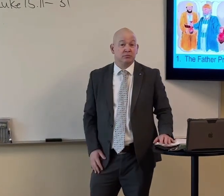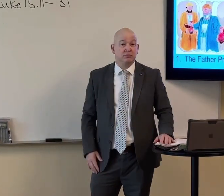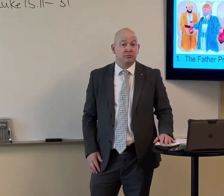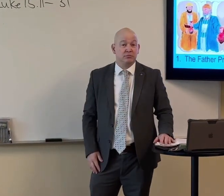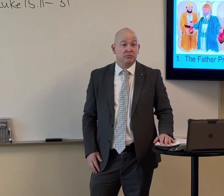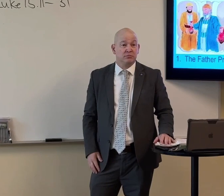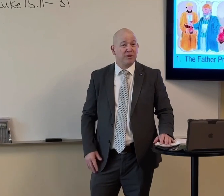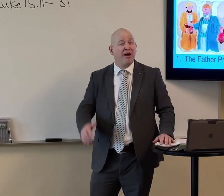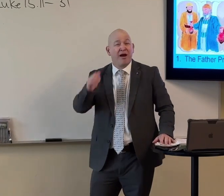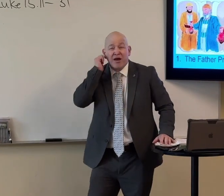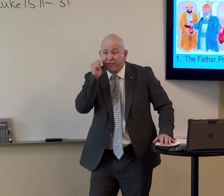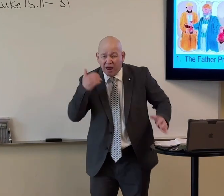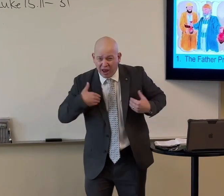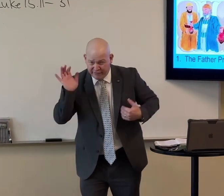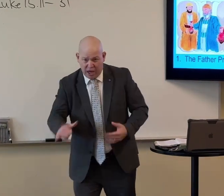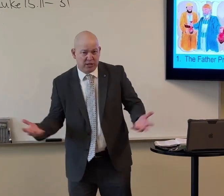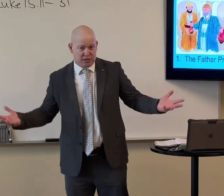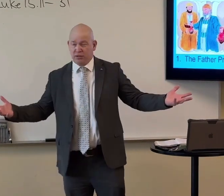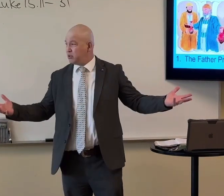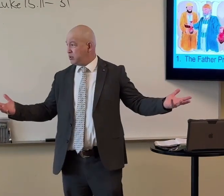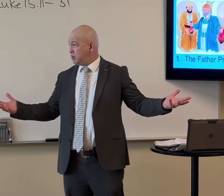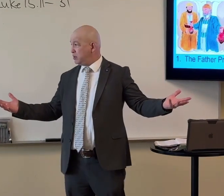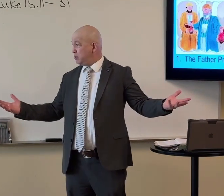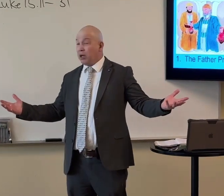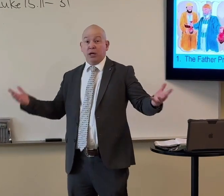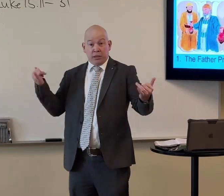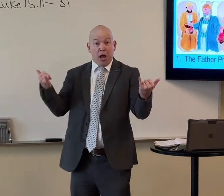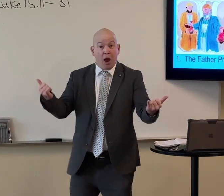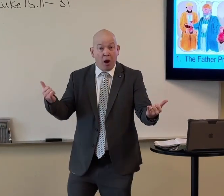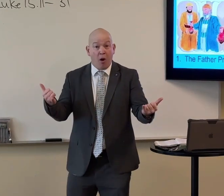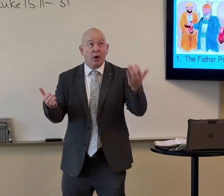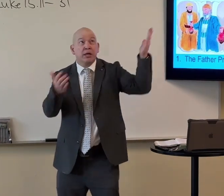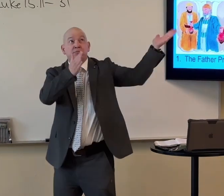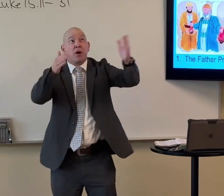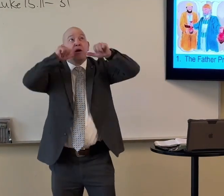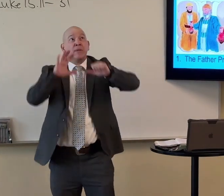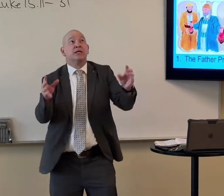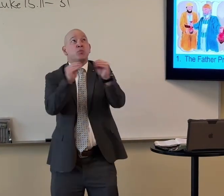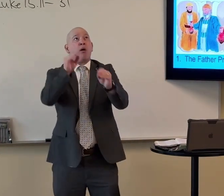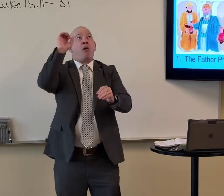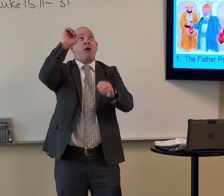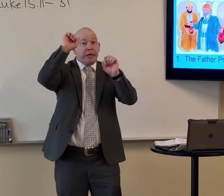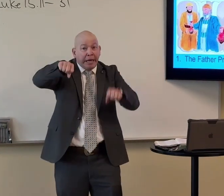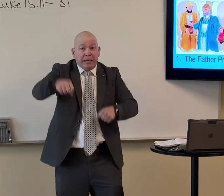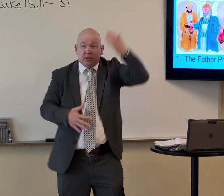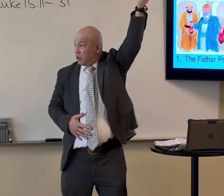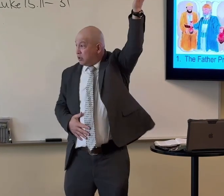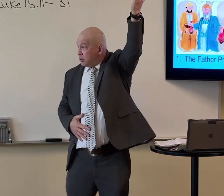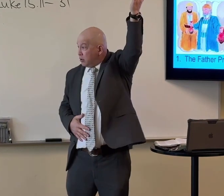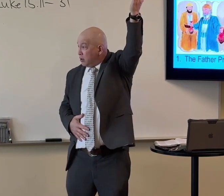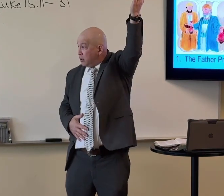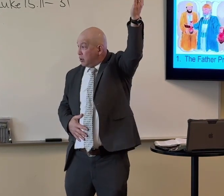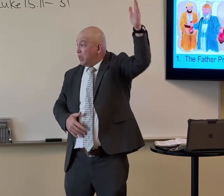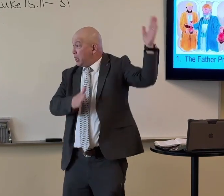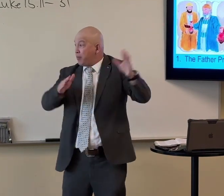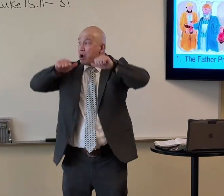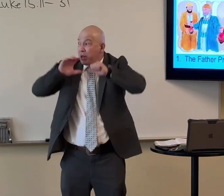One example of salvation every day. You know, we have that every day. And he gives us more. That's his plan.